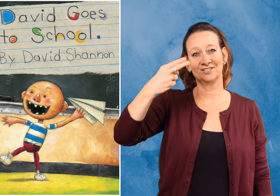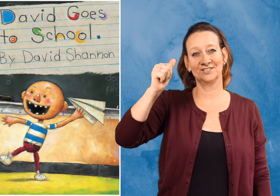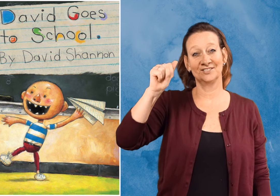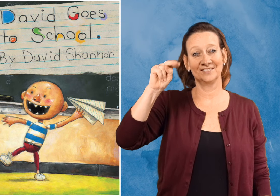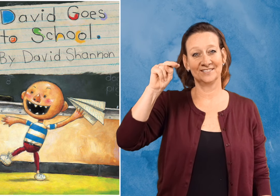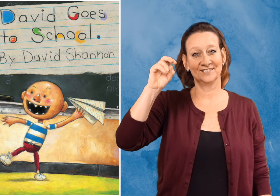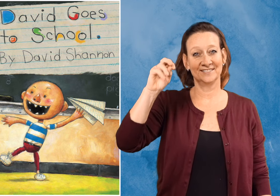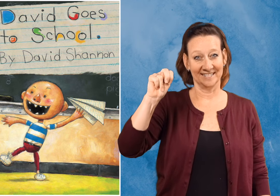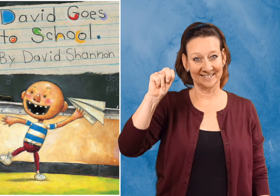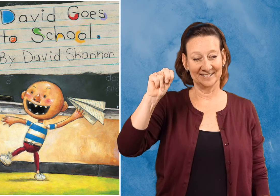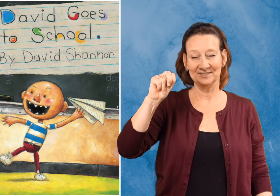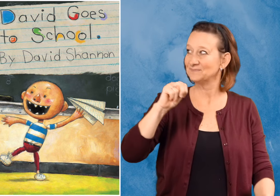Shannon.